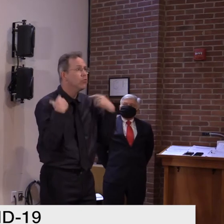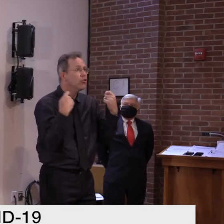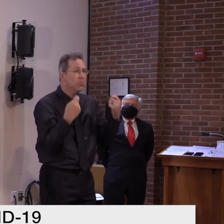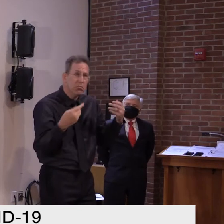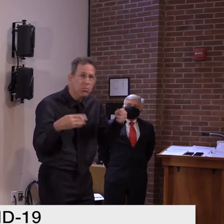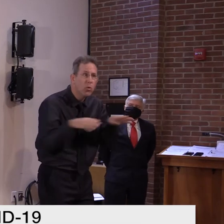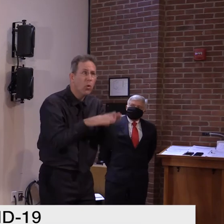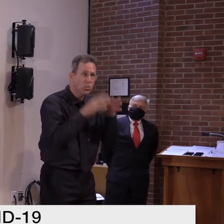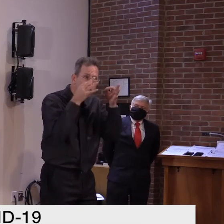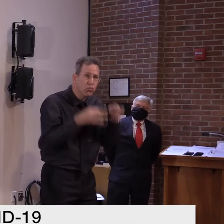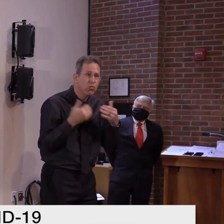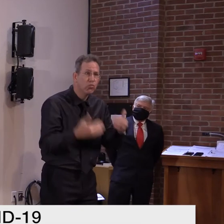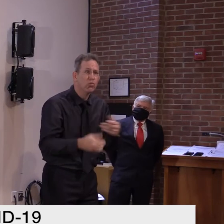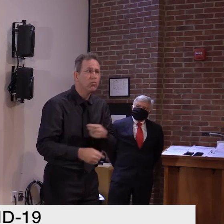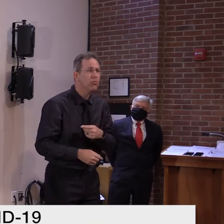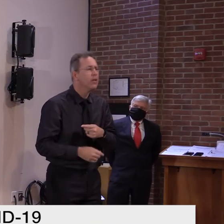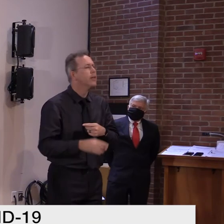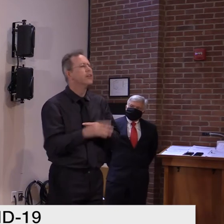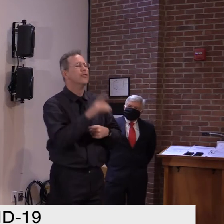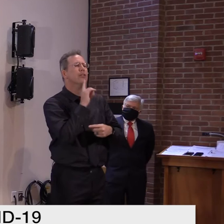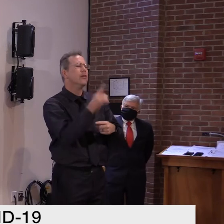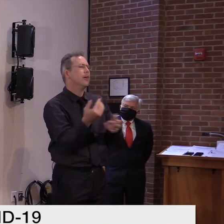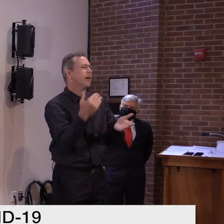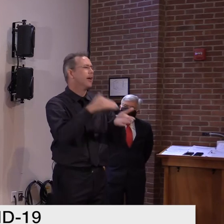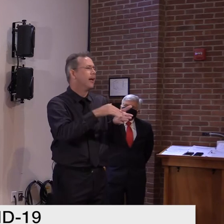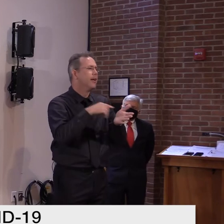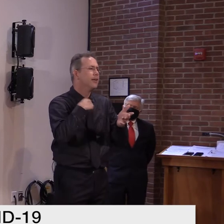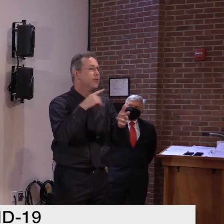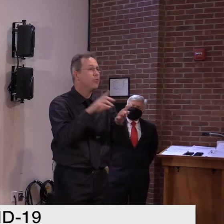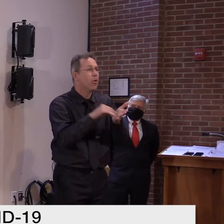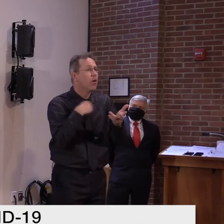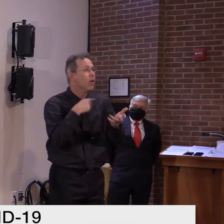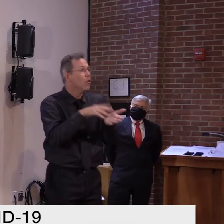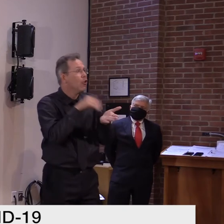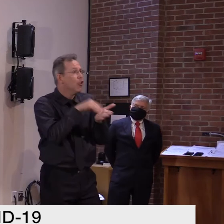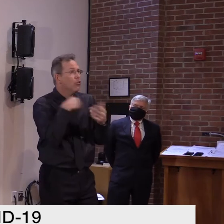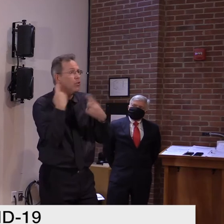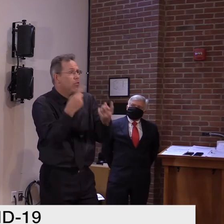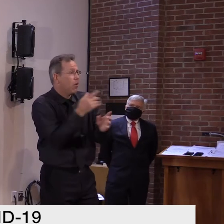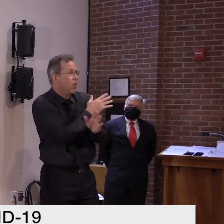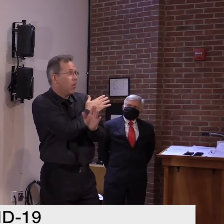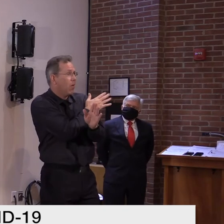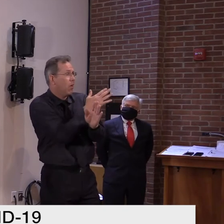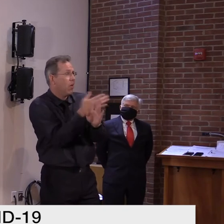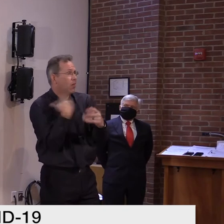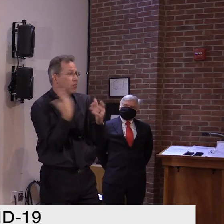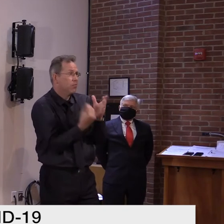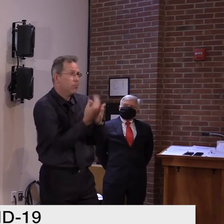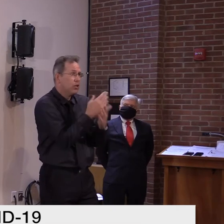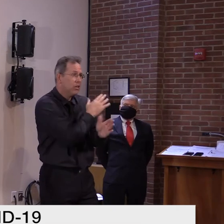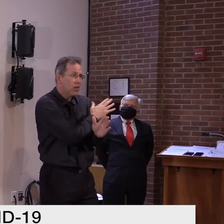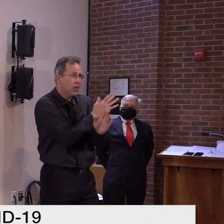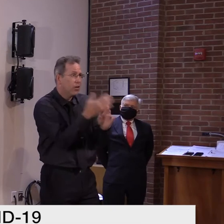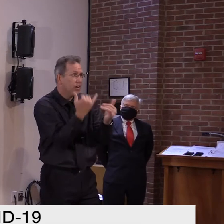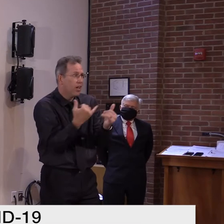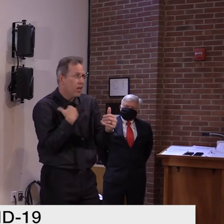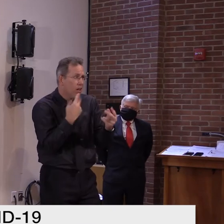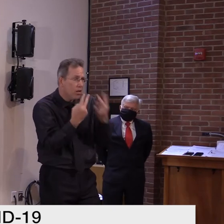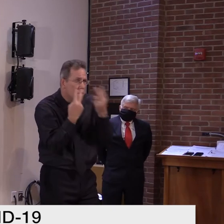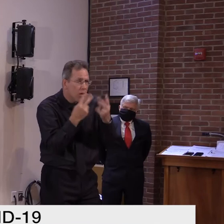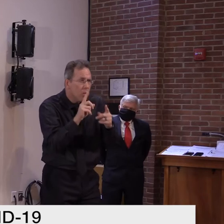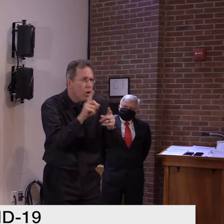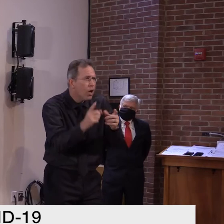data driven. Uh, and we looked, uh, strategically at where are we seeing the outbreaks today? What is it that we're seeing,